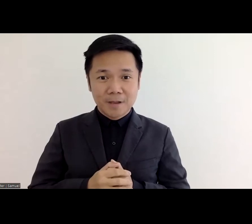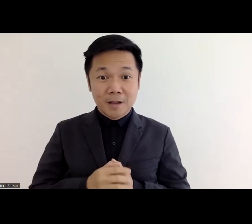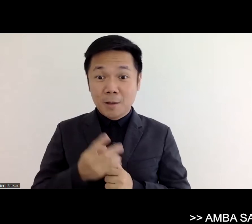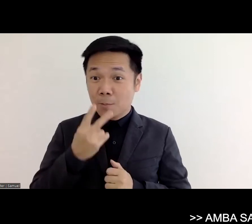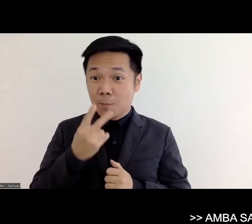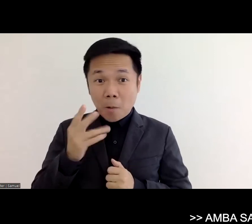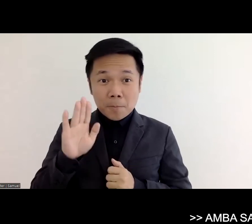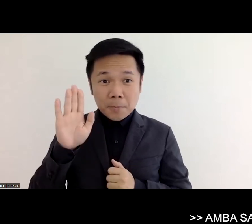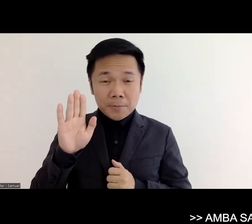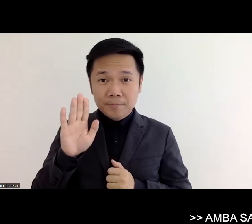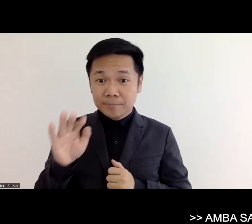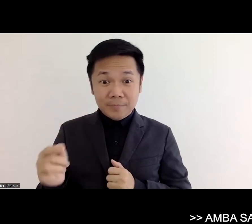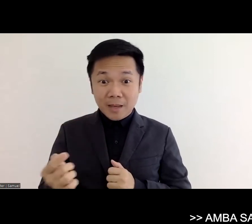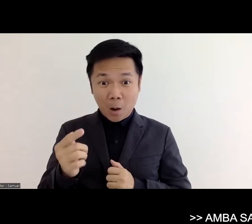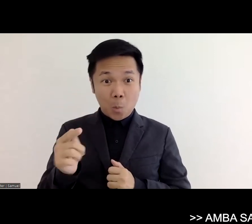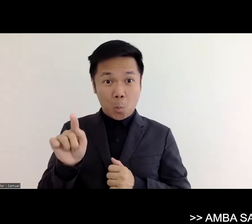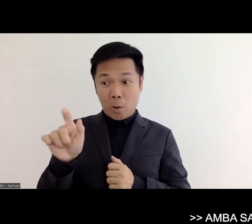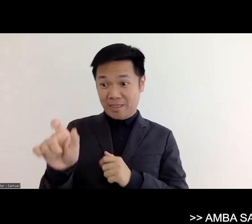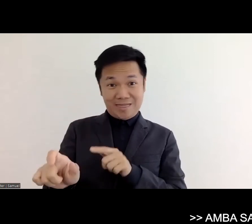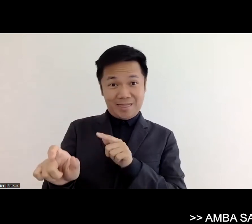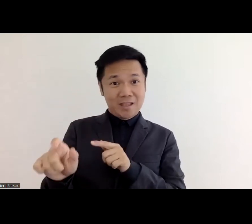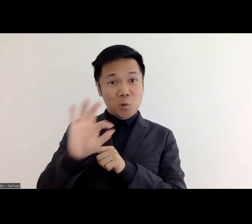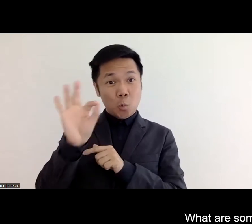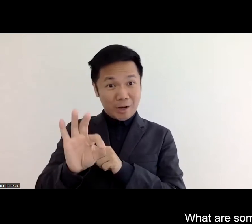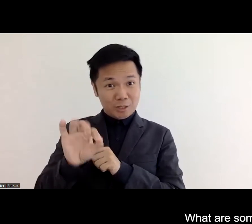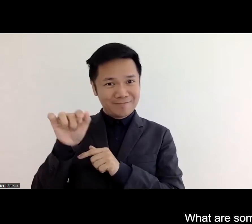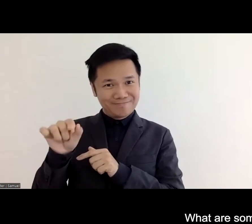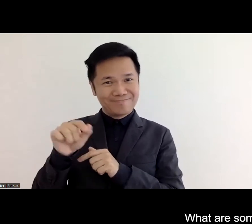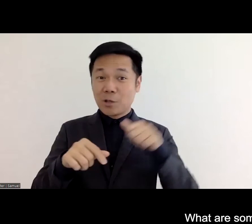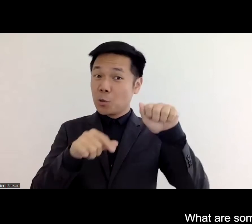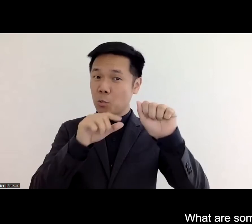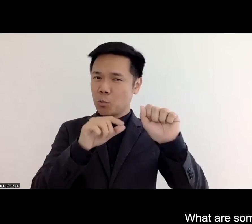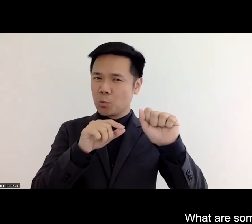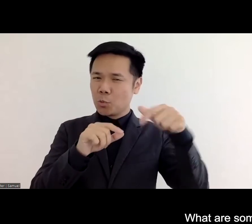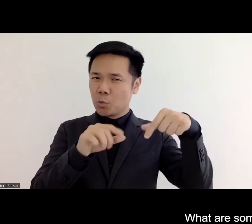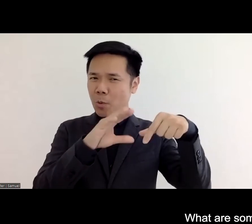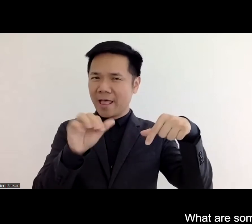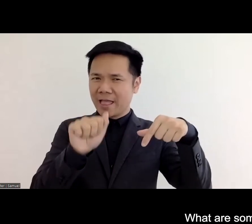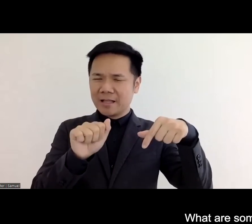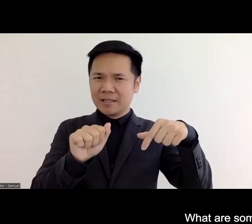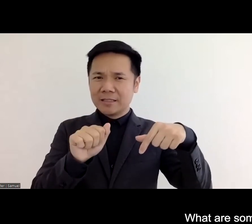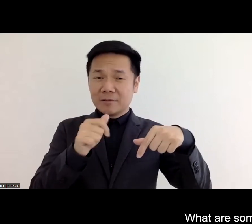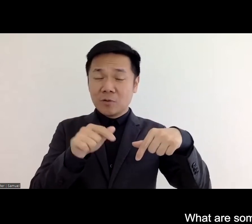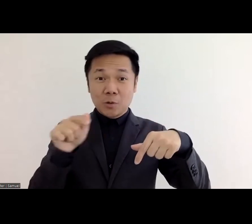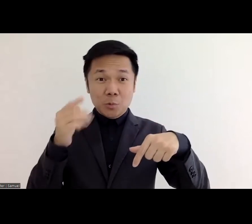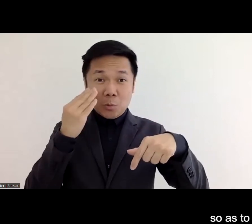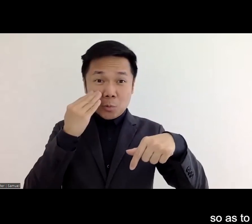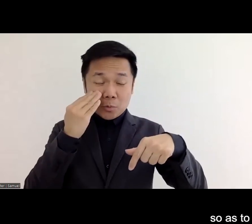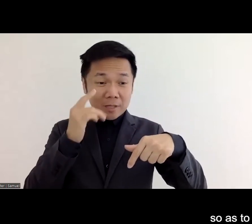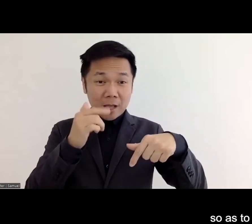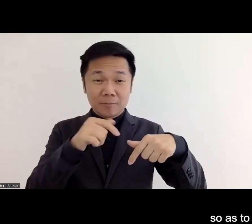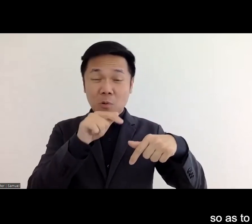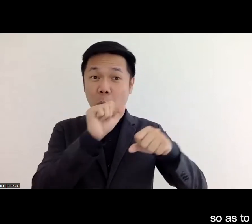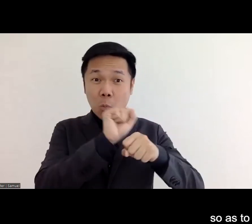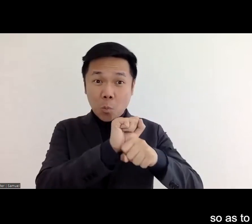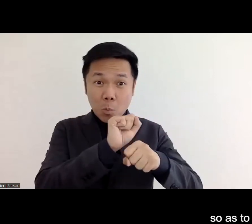uh there's another question uh in the q a uh what are some of the job analysis mechanisms to adapt so